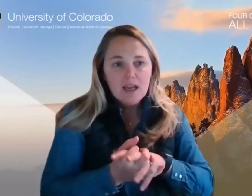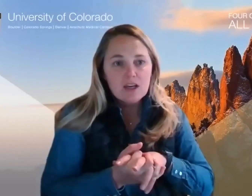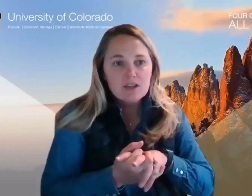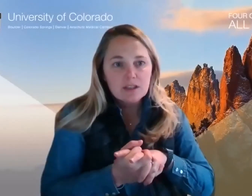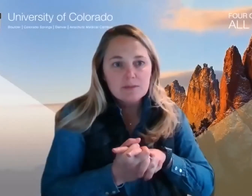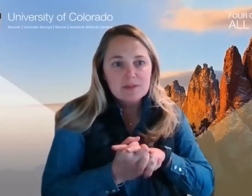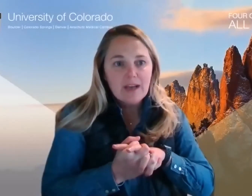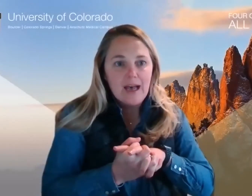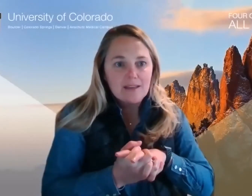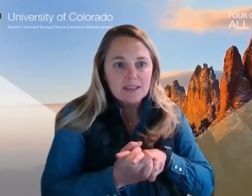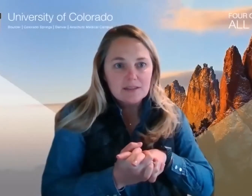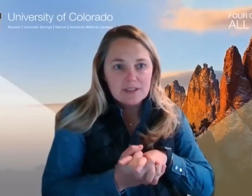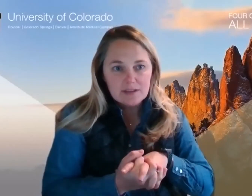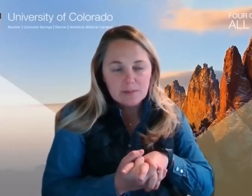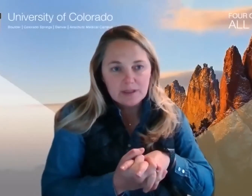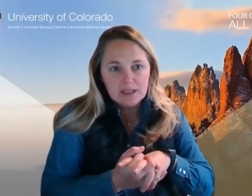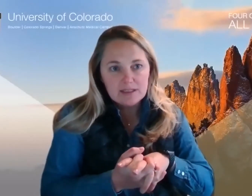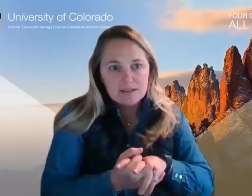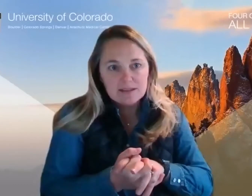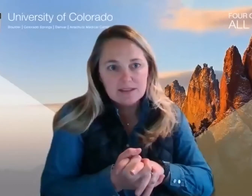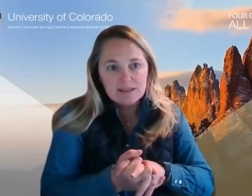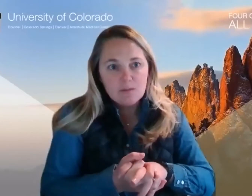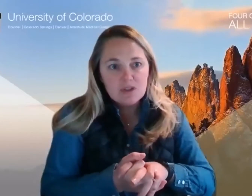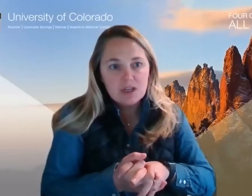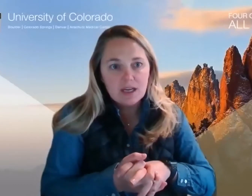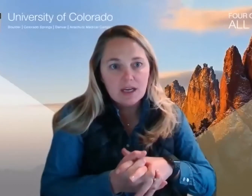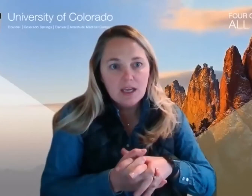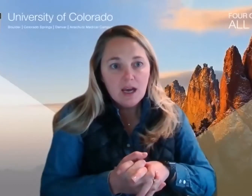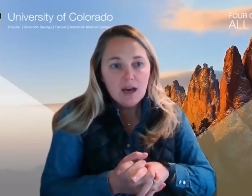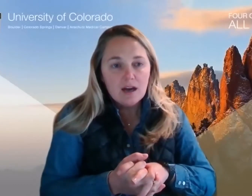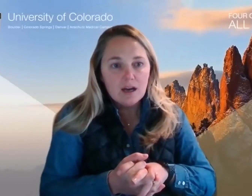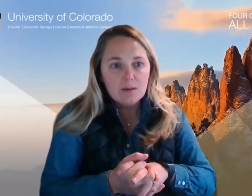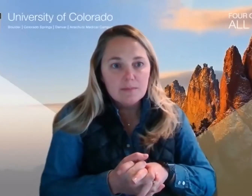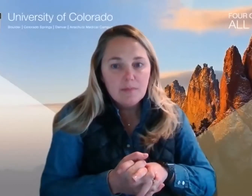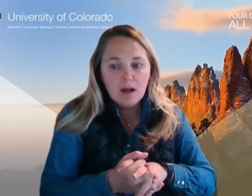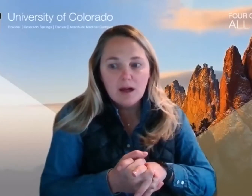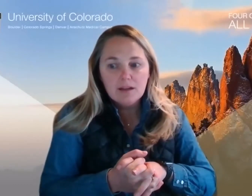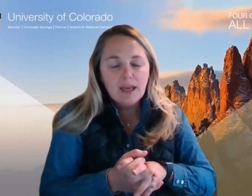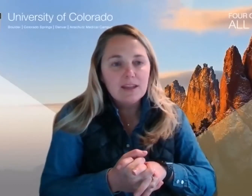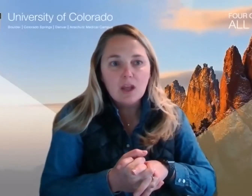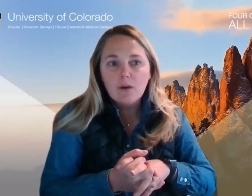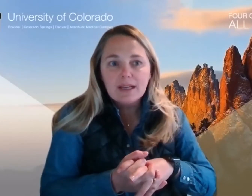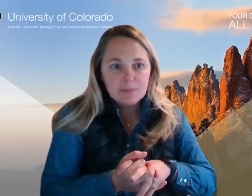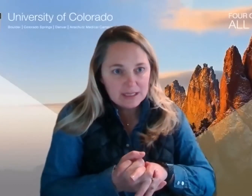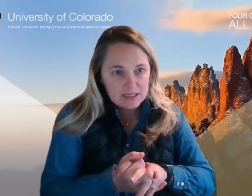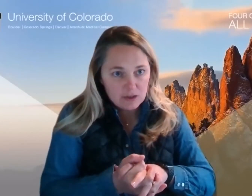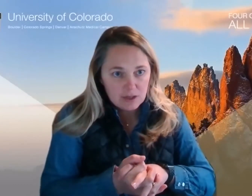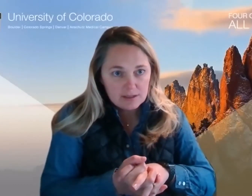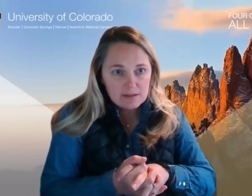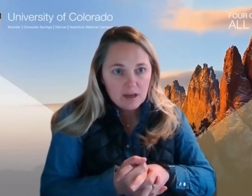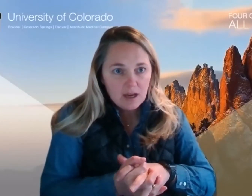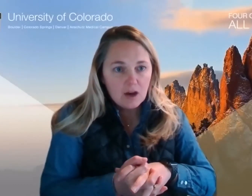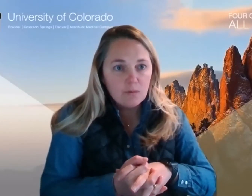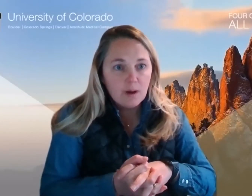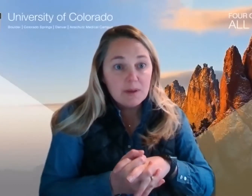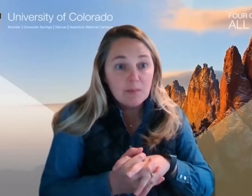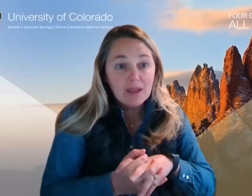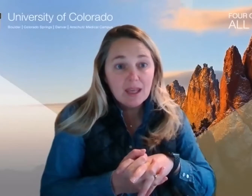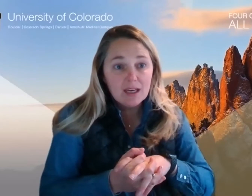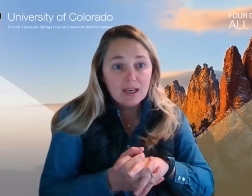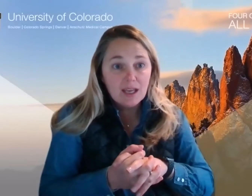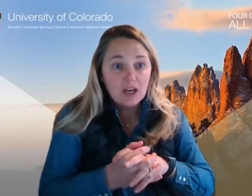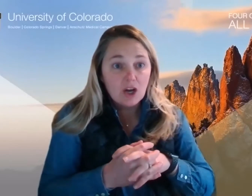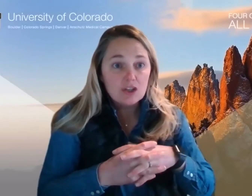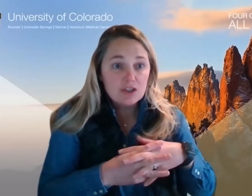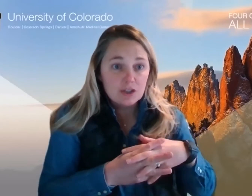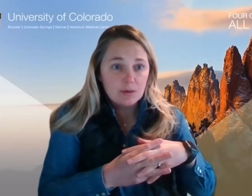beginning, in terms of cognitive disability is this assumption and low expectations of what people